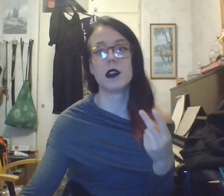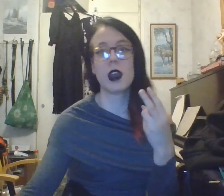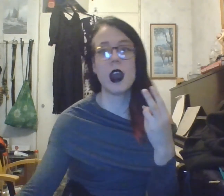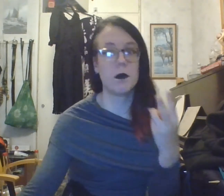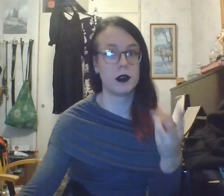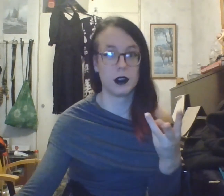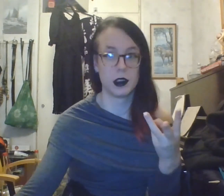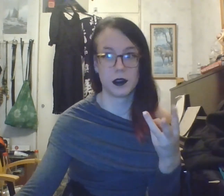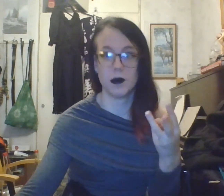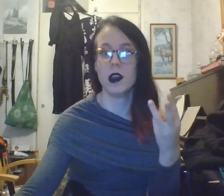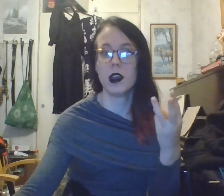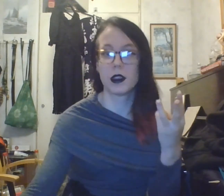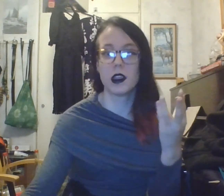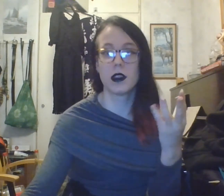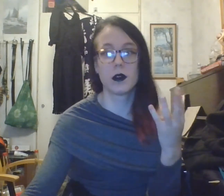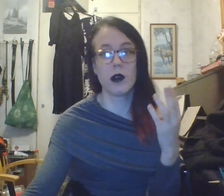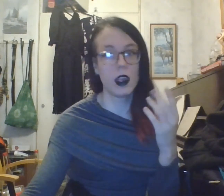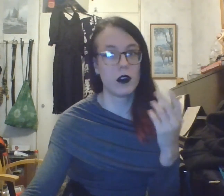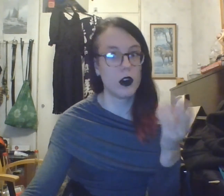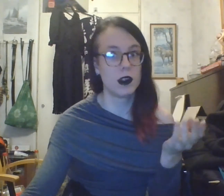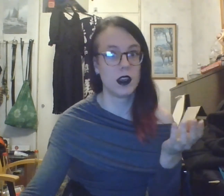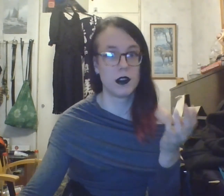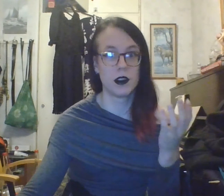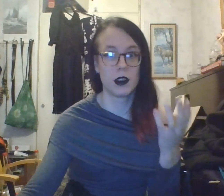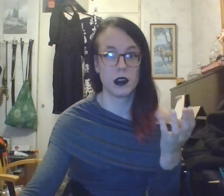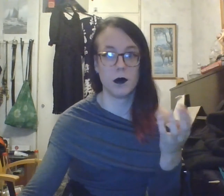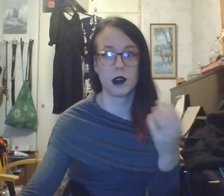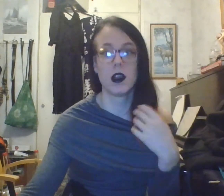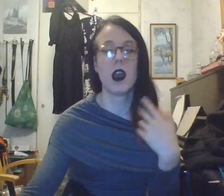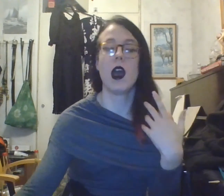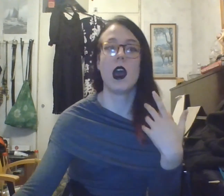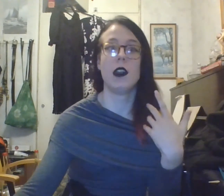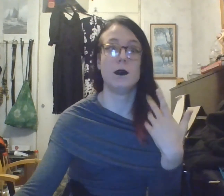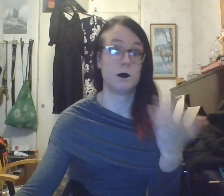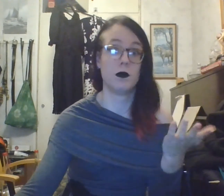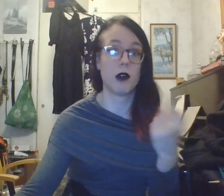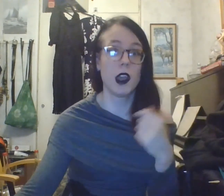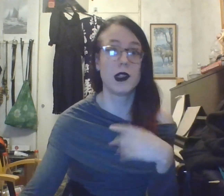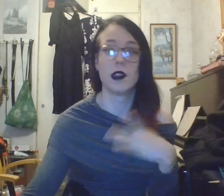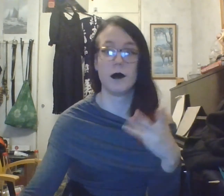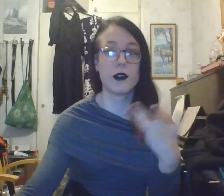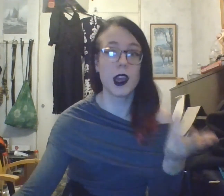capitalism, cis straight normative systems, and racism, you name it.